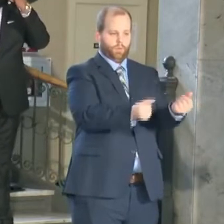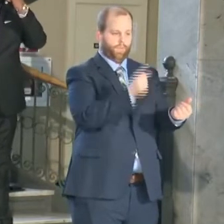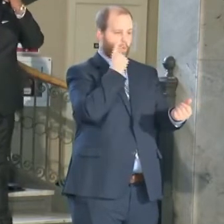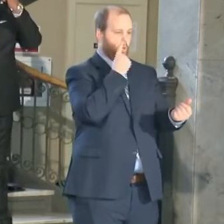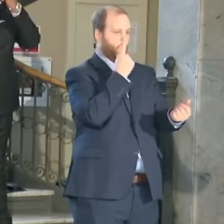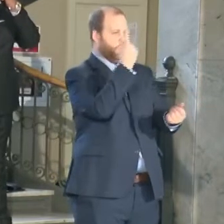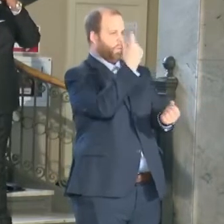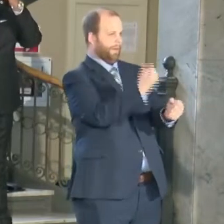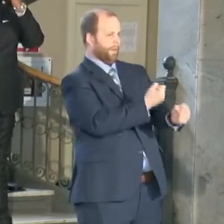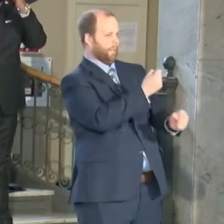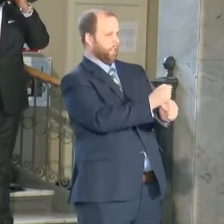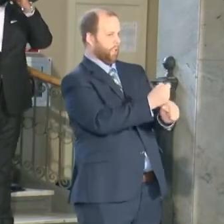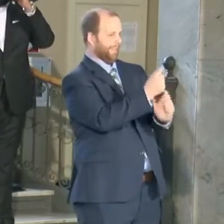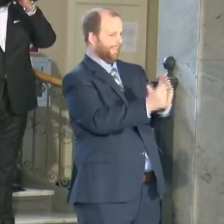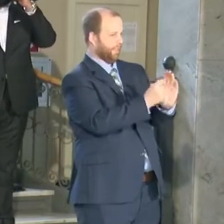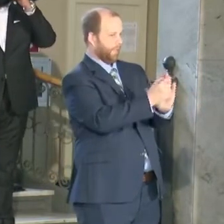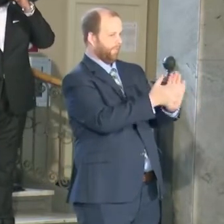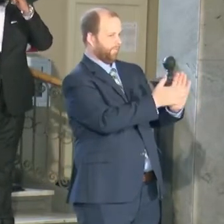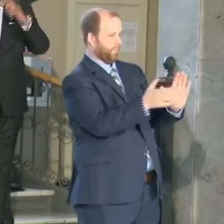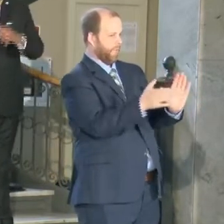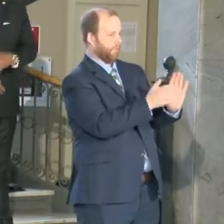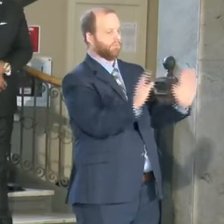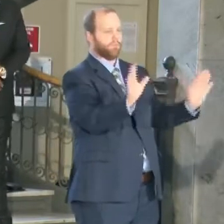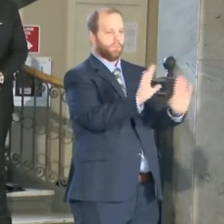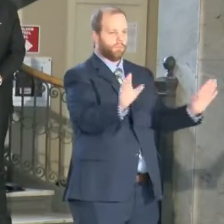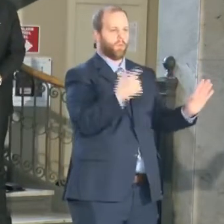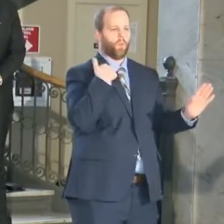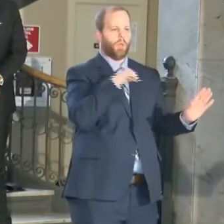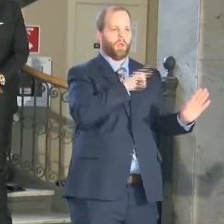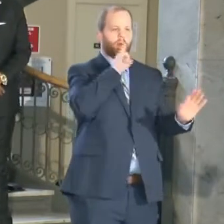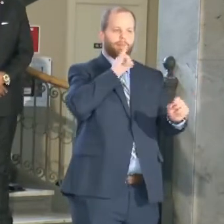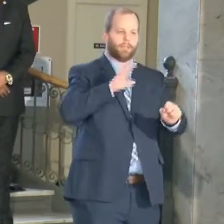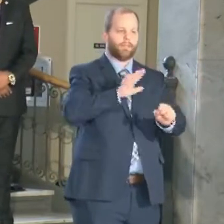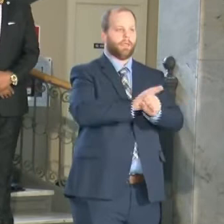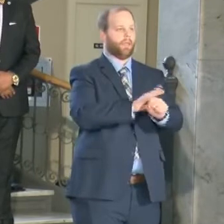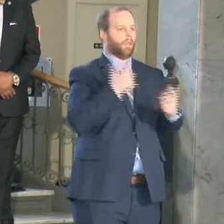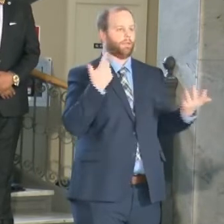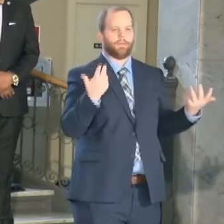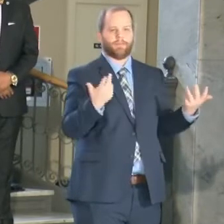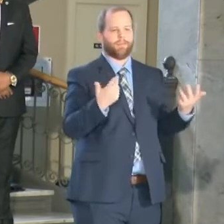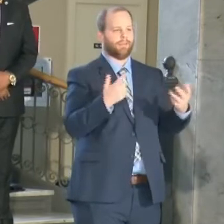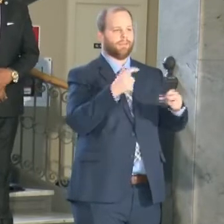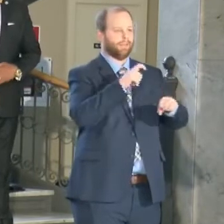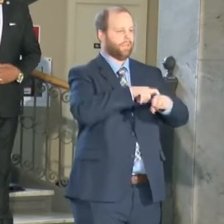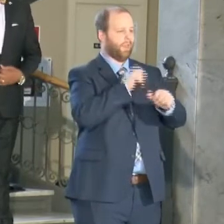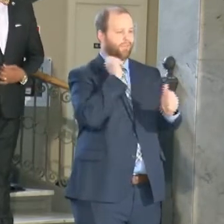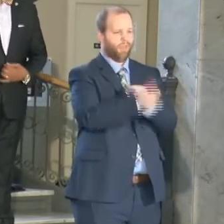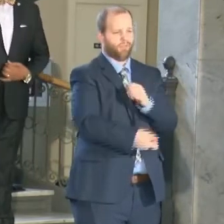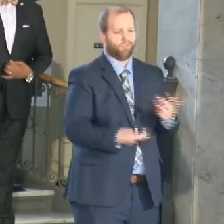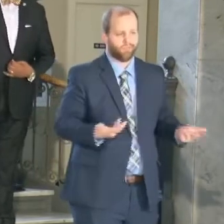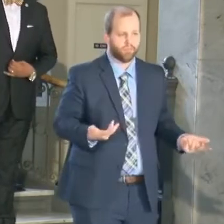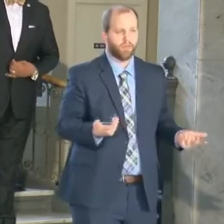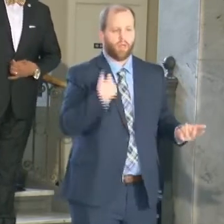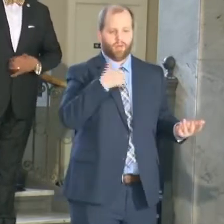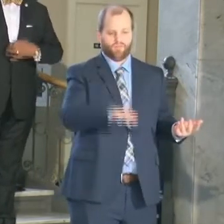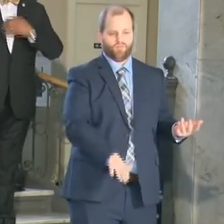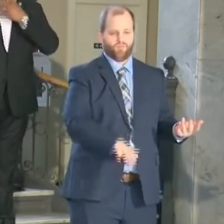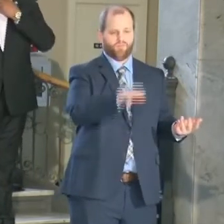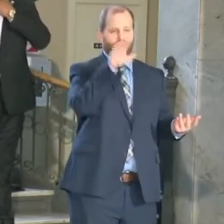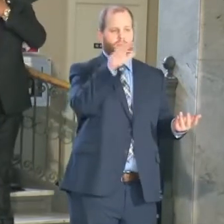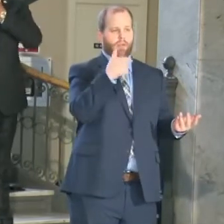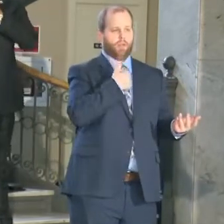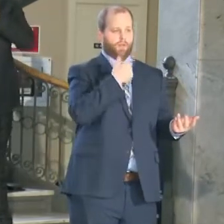but what you're hearing from your mayor is that we're committed uh that it's past time i said again i've grown up in this city i've seen crime up